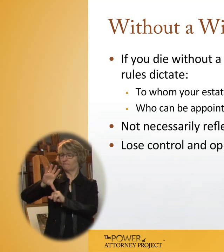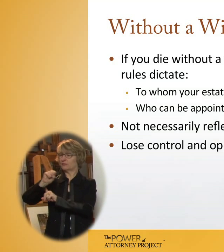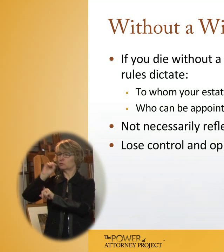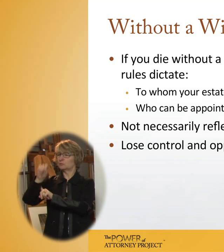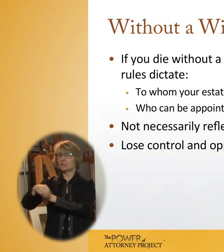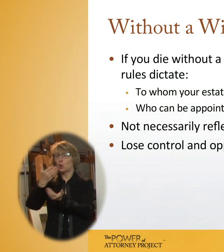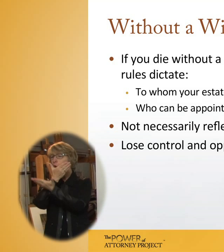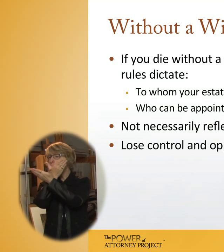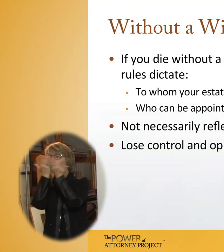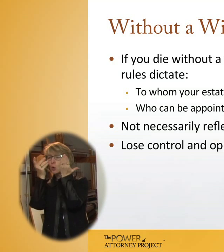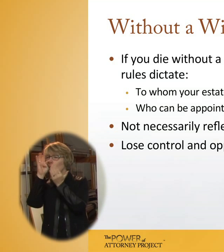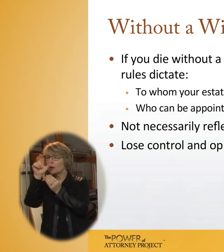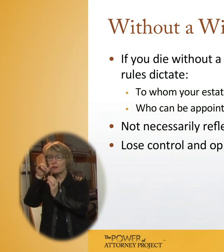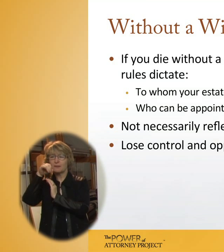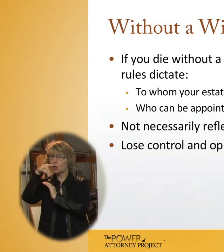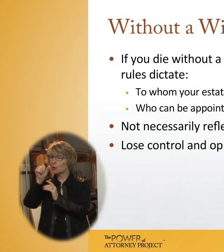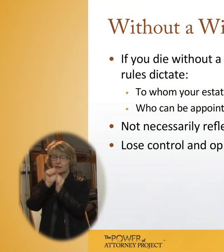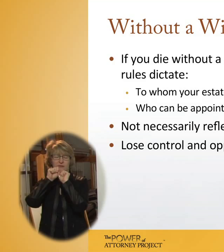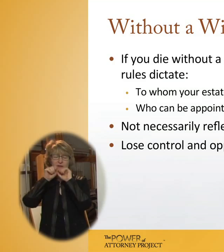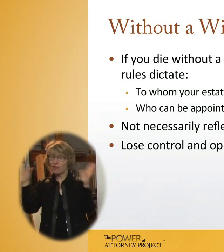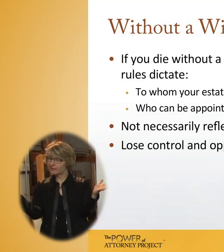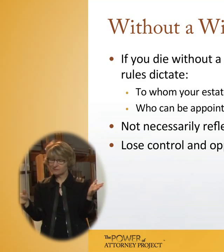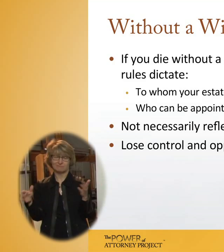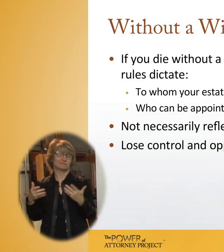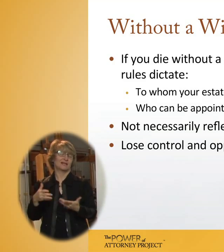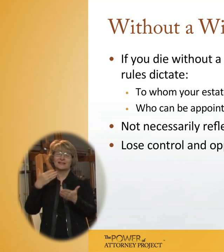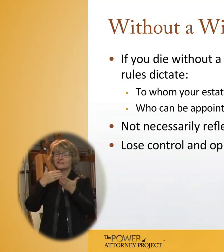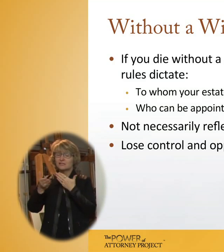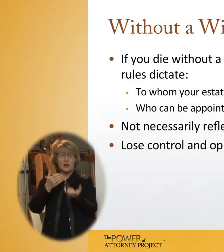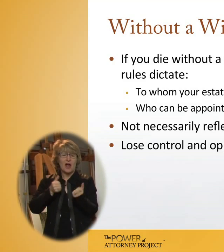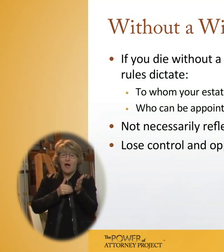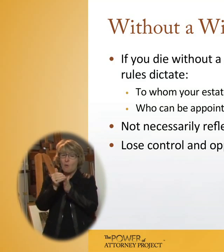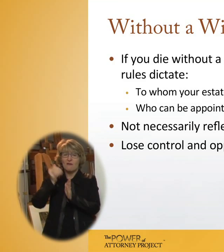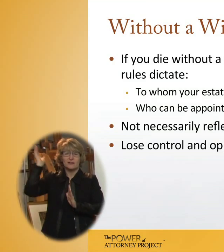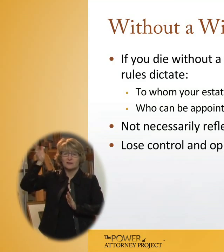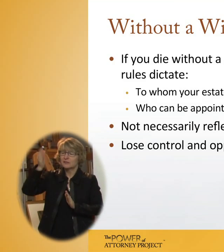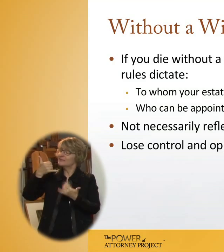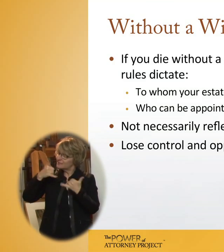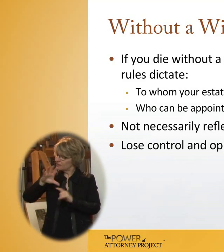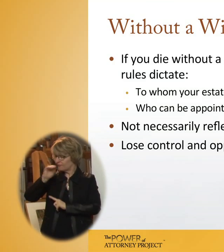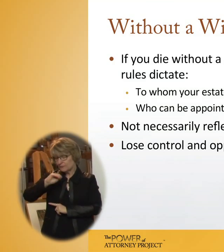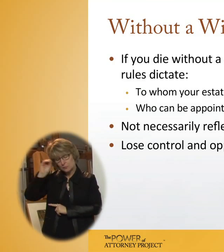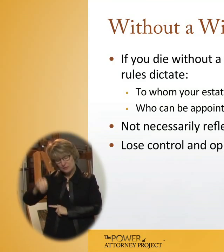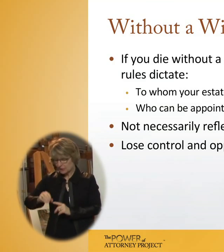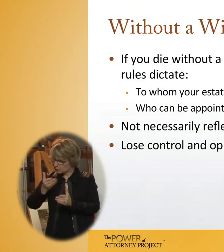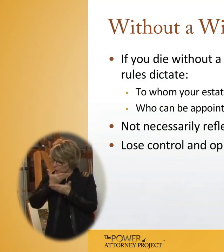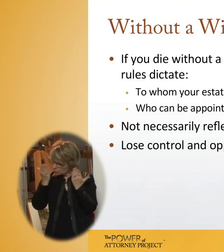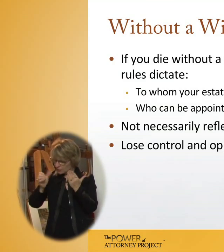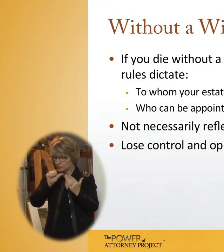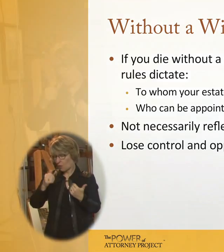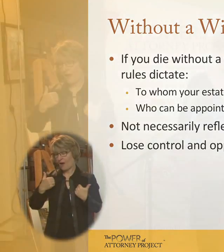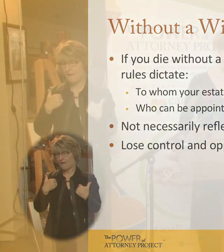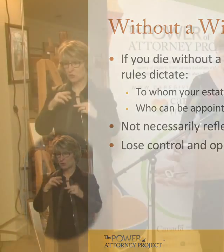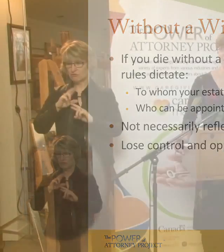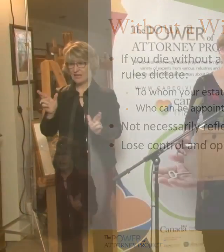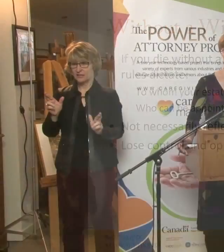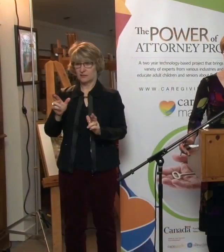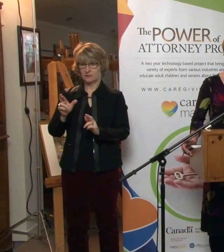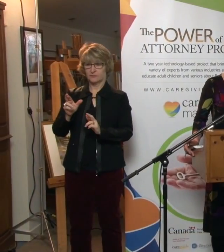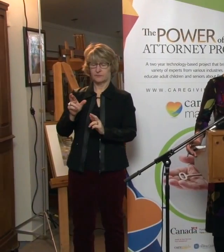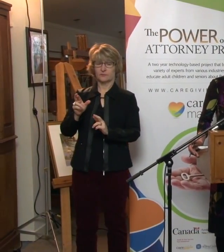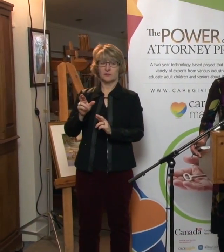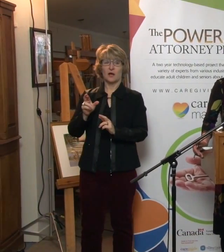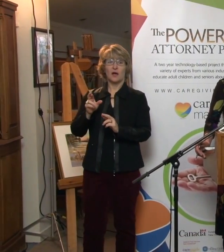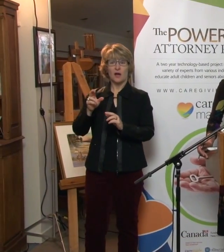constant year, no matter how many presentations I do. Only about 35% have